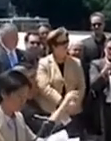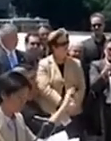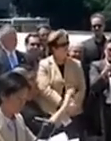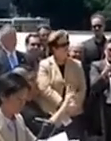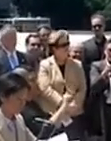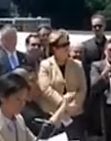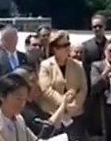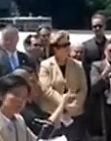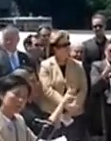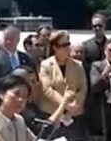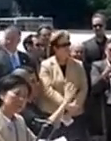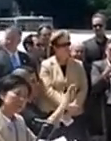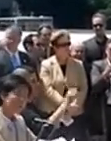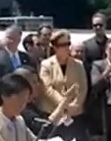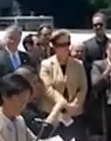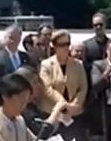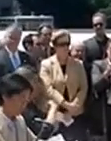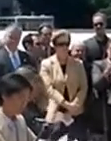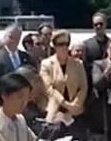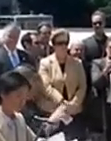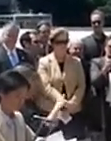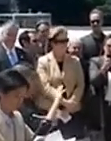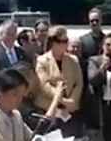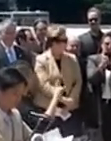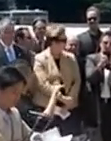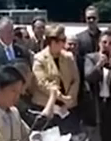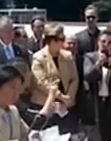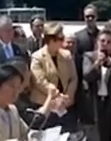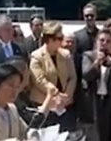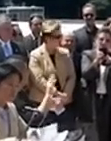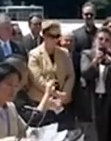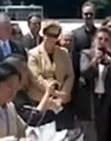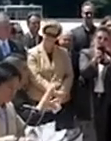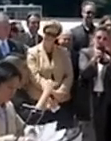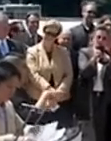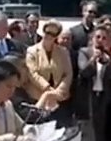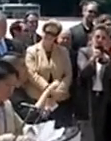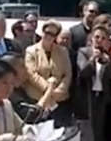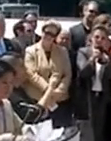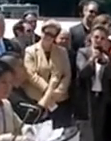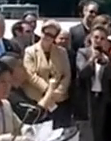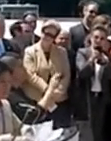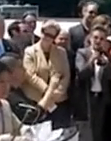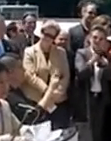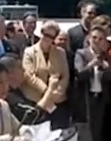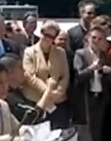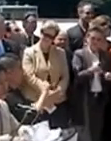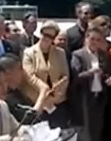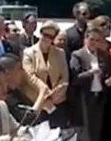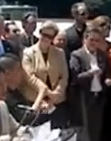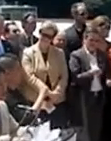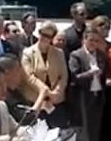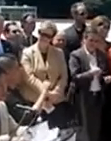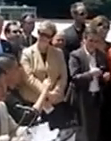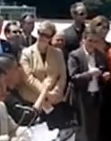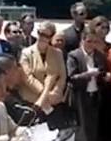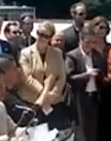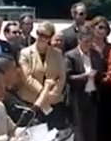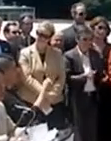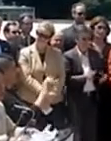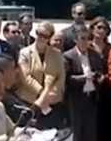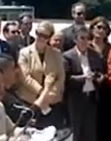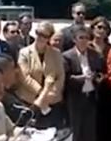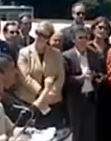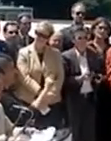Cho, Councillor Glenda Bearmaker, Councillor Sarah Doucette, Councillor Janet Davis,